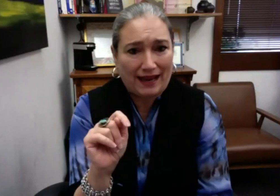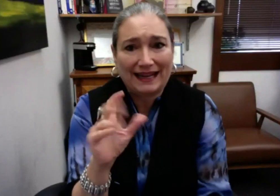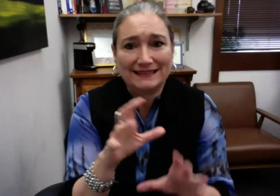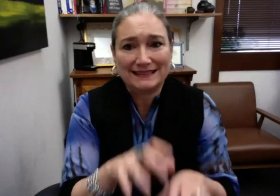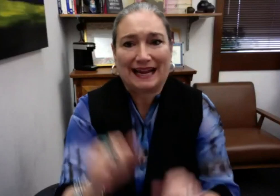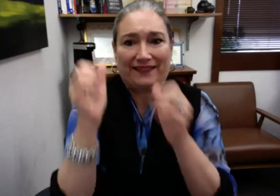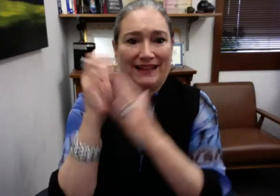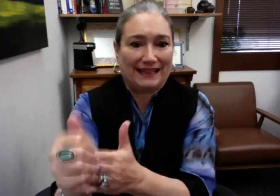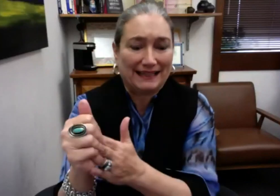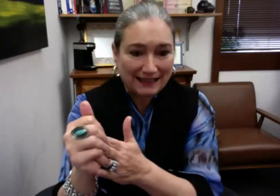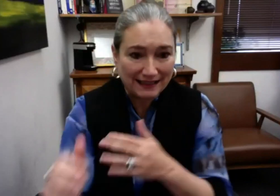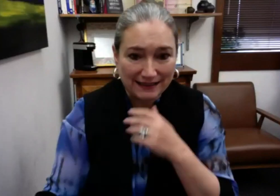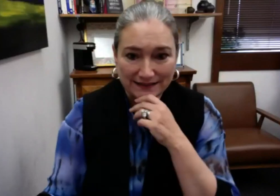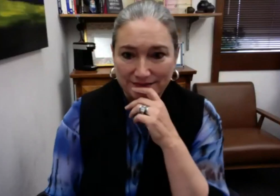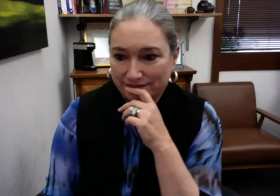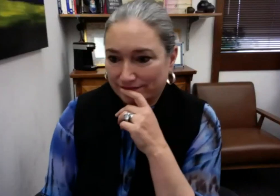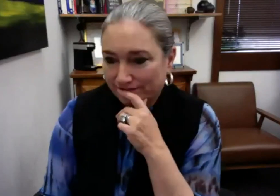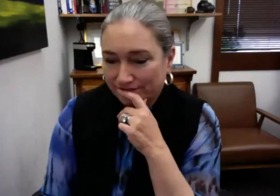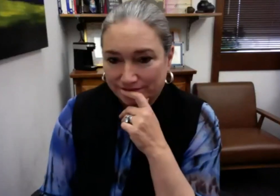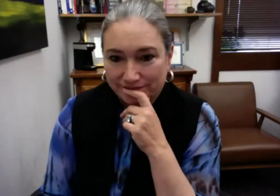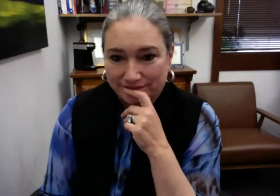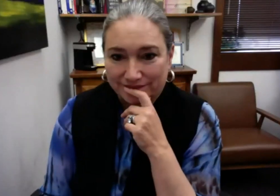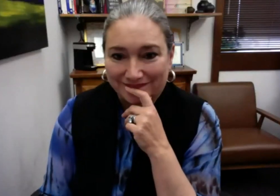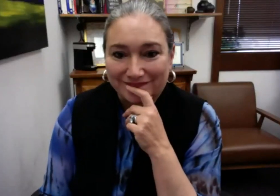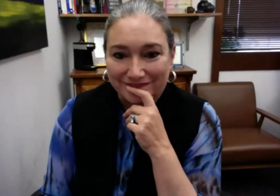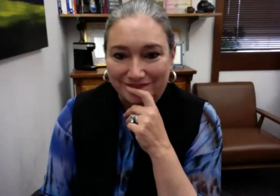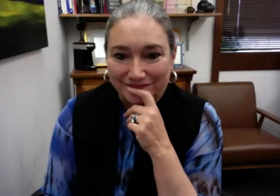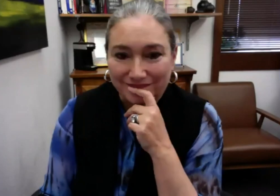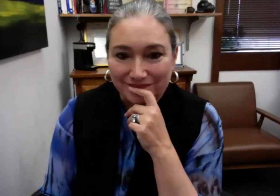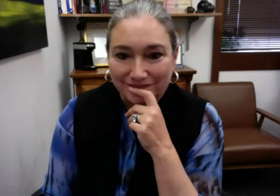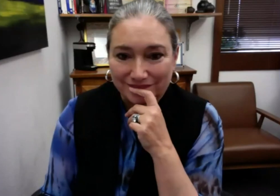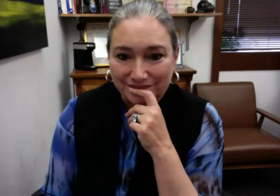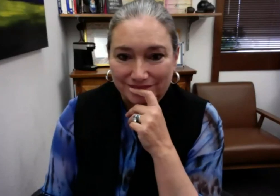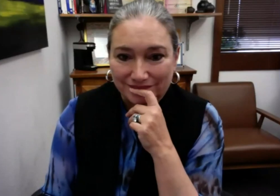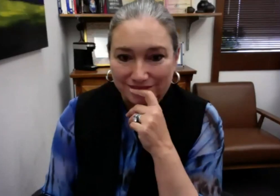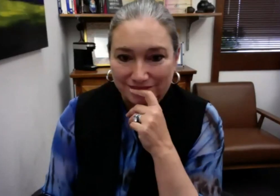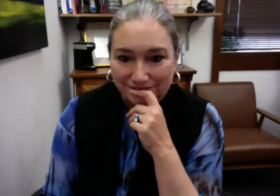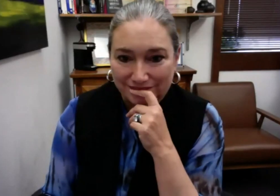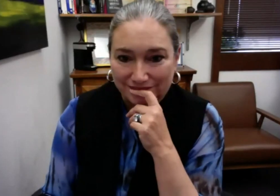applying it towards the lead K families, but we encourage to apply for these grants and get those funding.